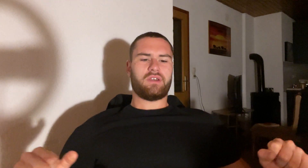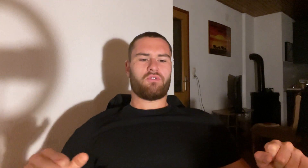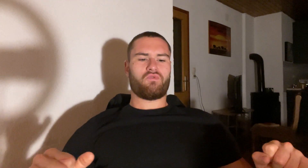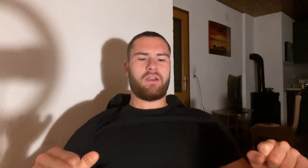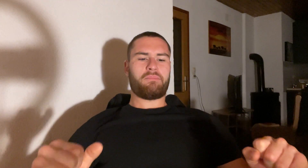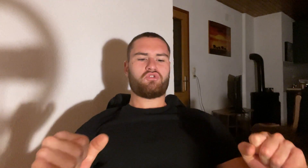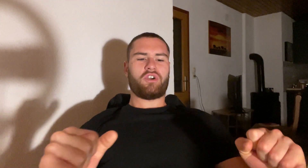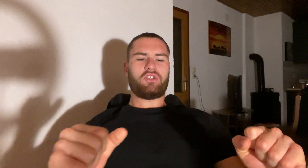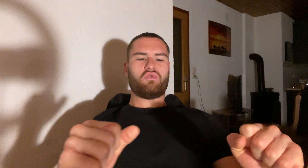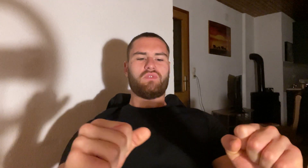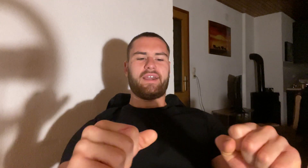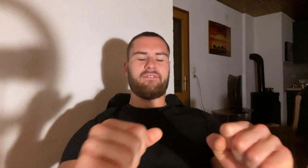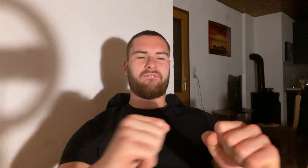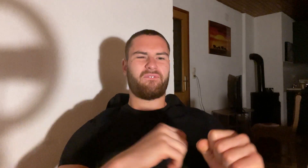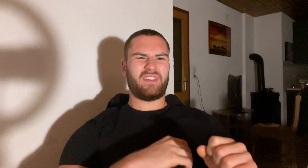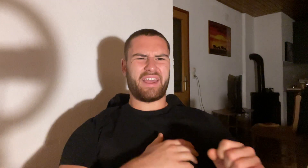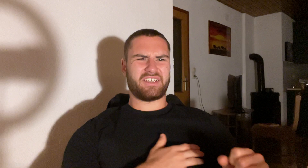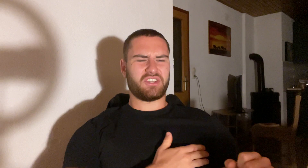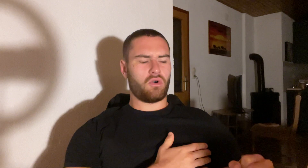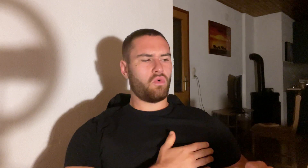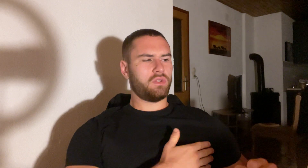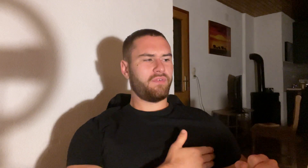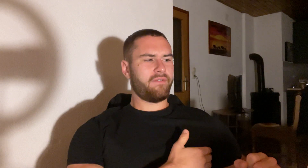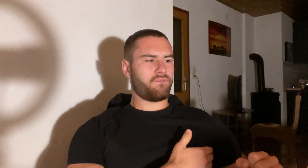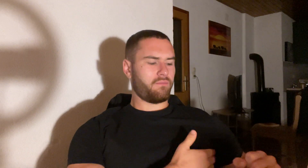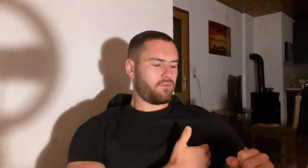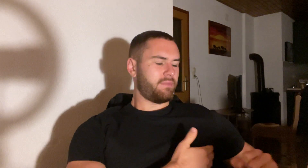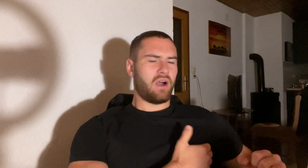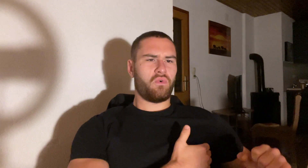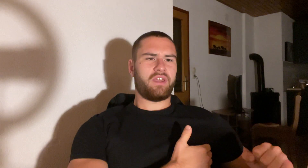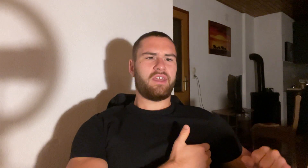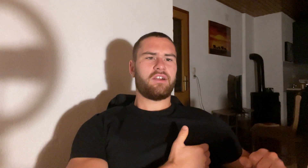a rep, try to like flex all the way from down here